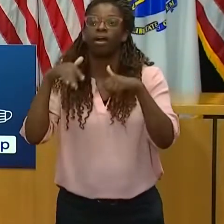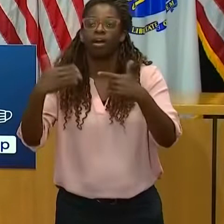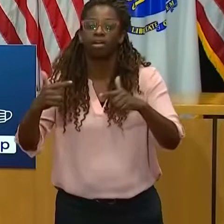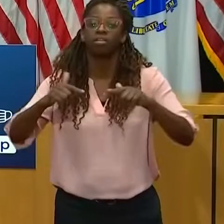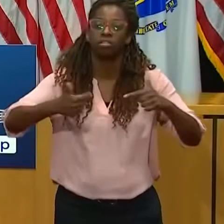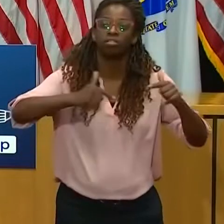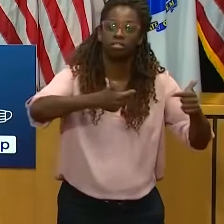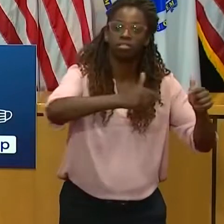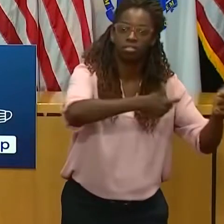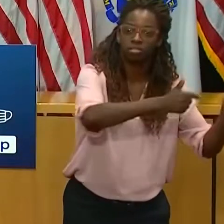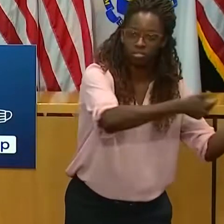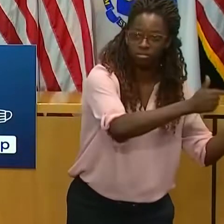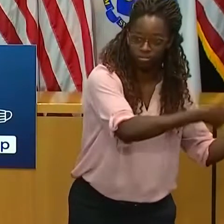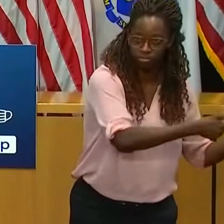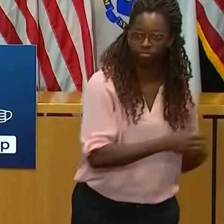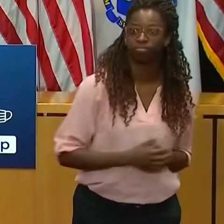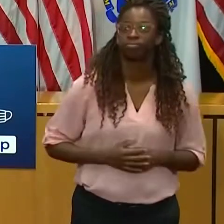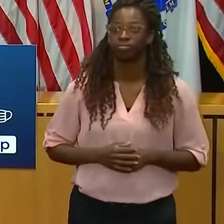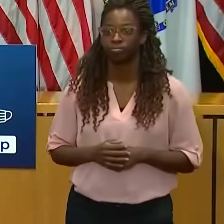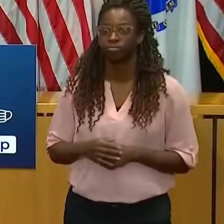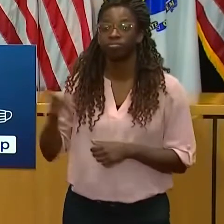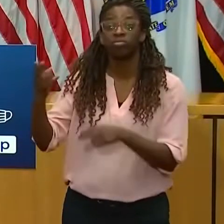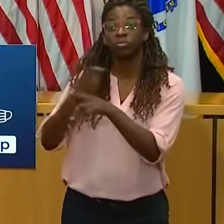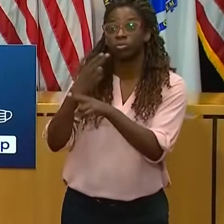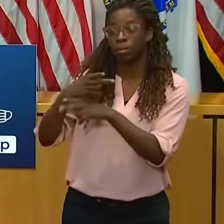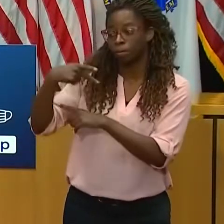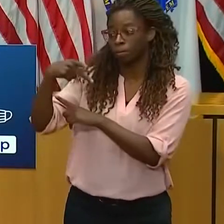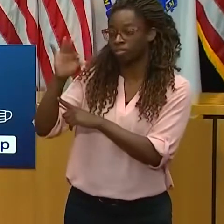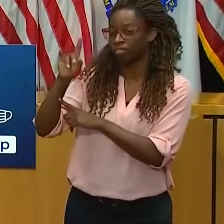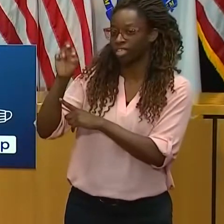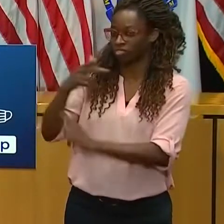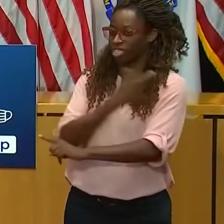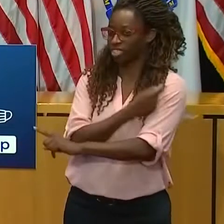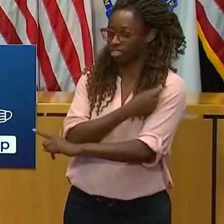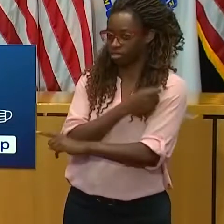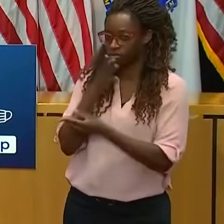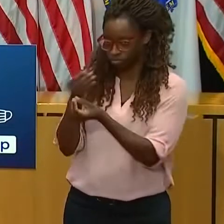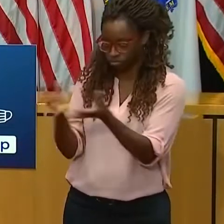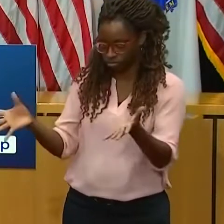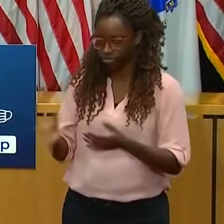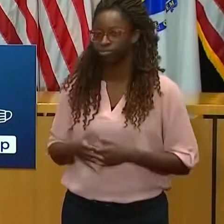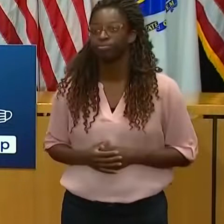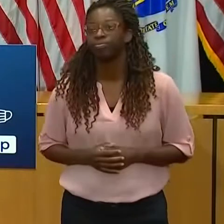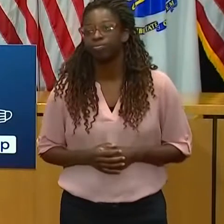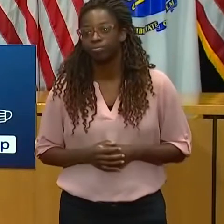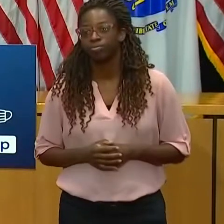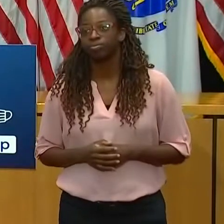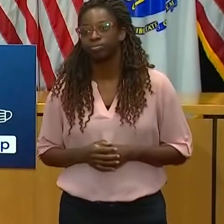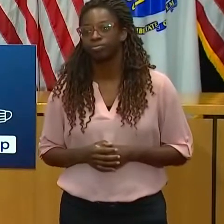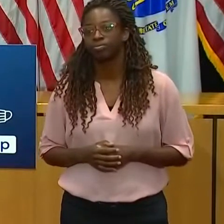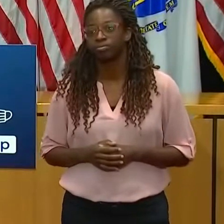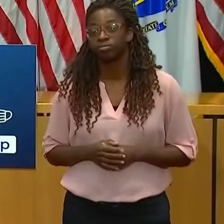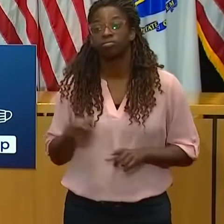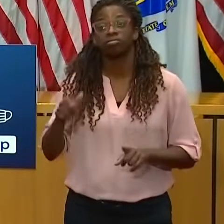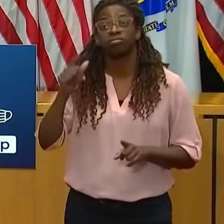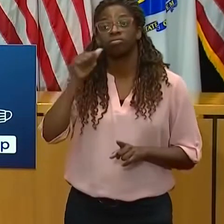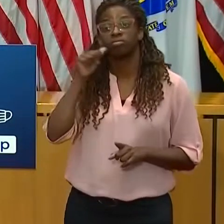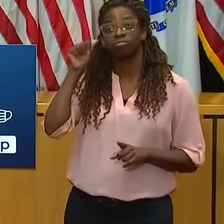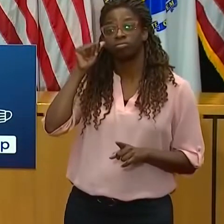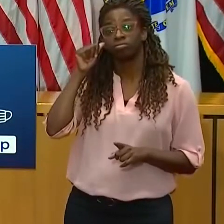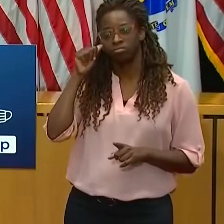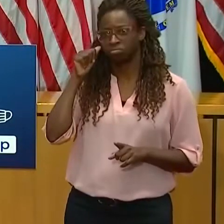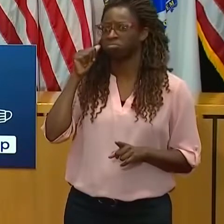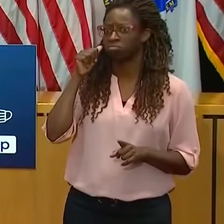Many people heard the news yesterday that the federal government had announced that smaller quantities of vaccine would be delivered to states